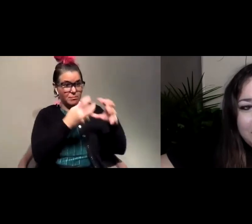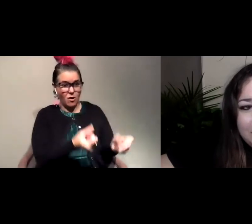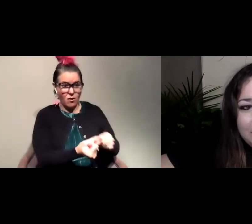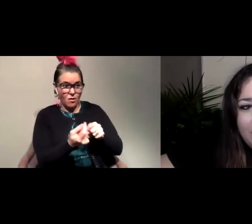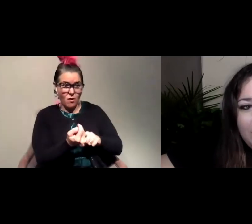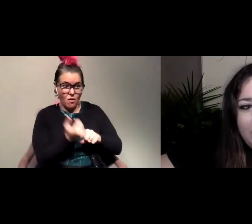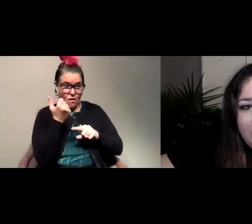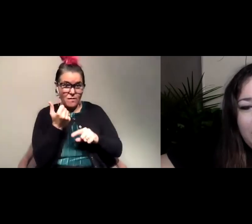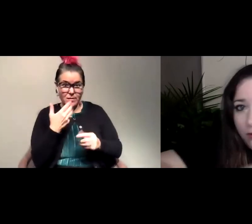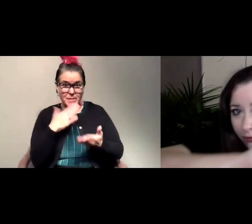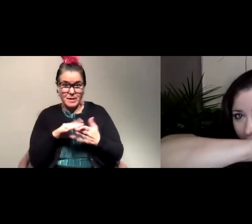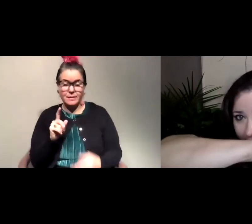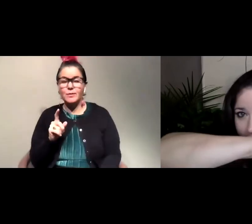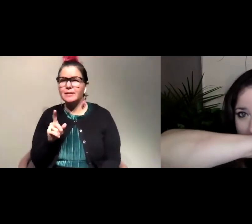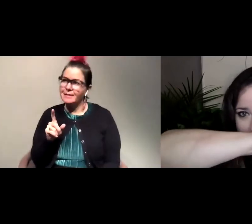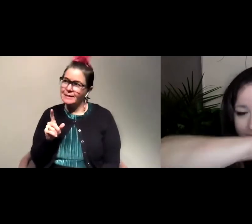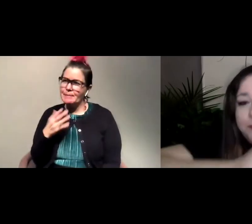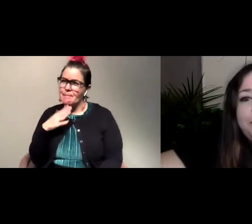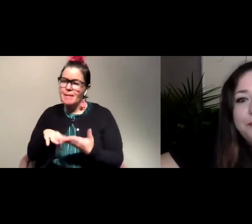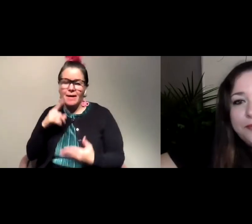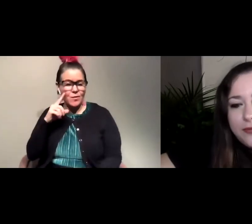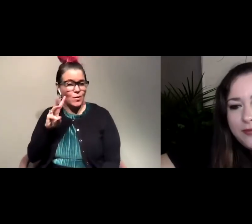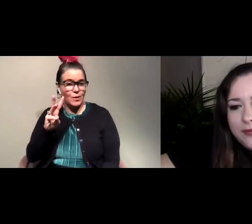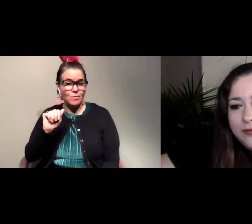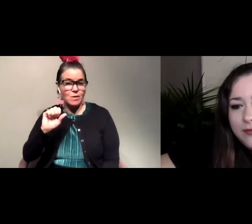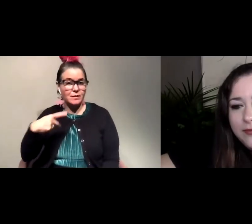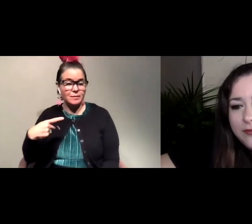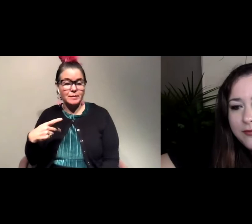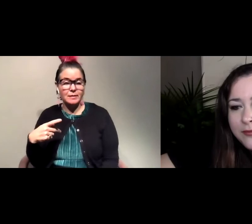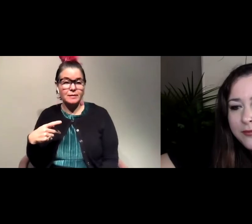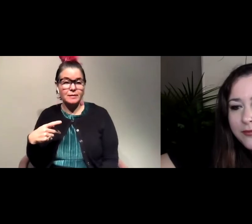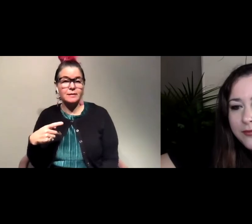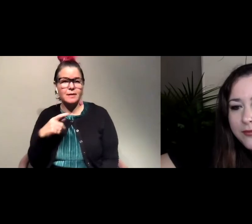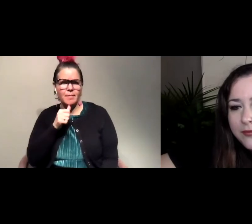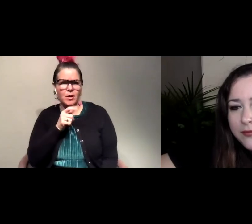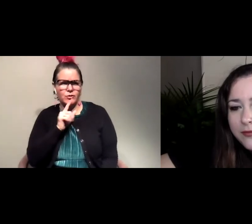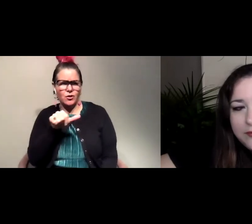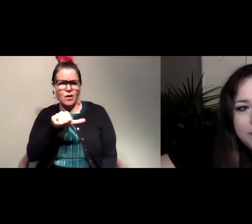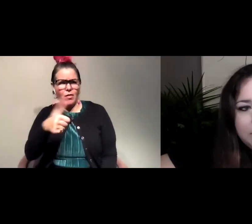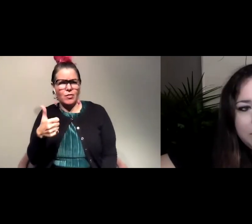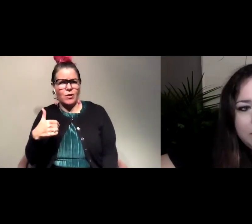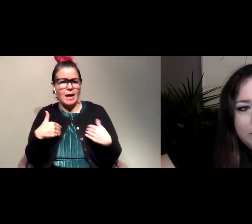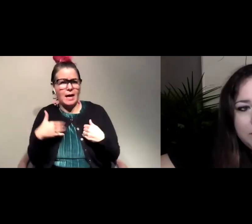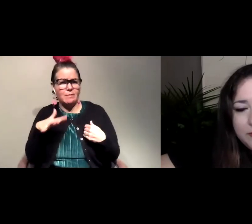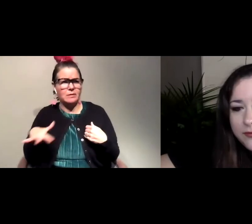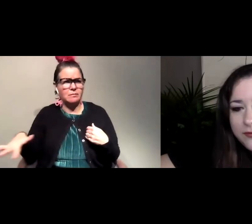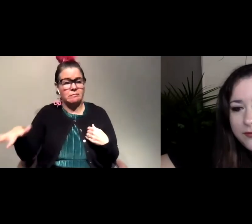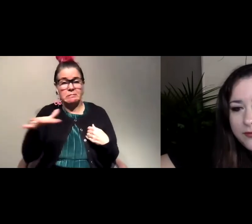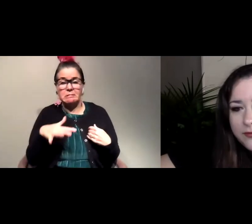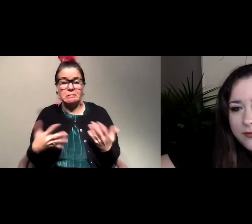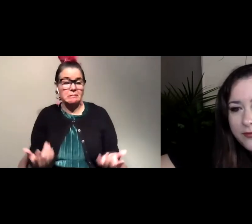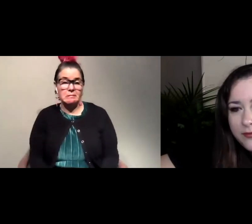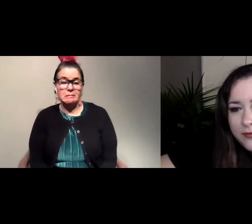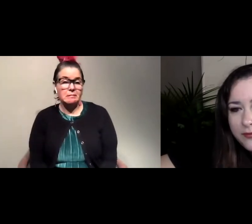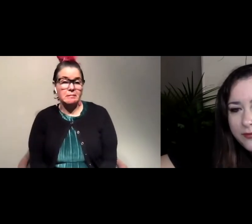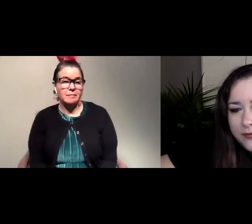Well, it'd be bad for the wasps. Um, but I'm not sure about other animals. Because